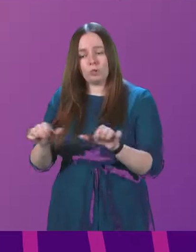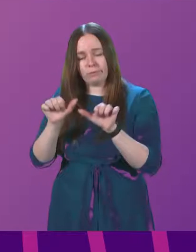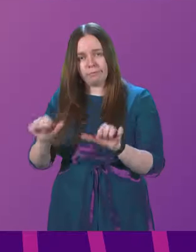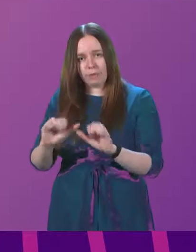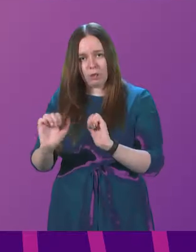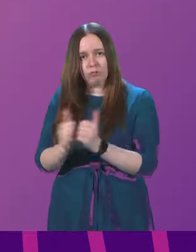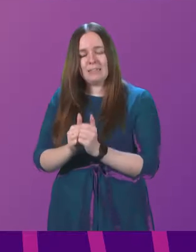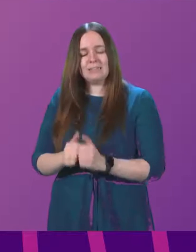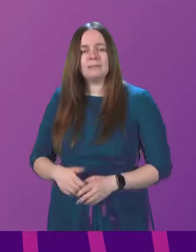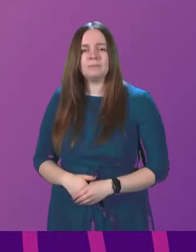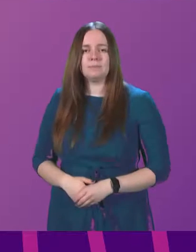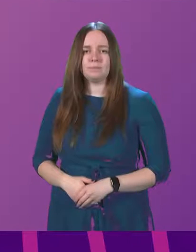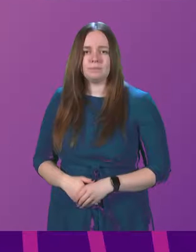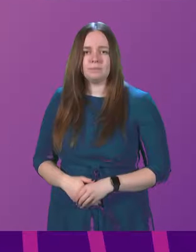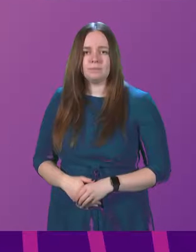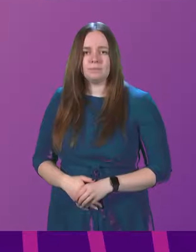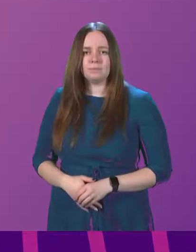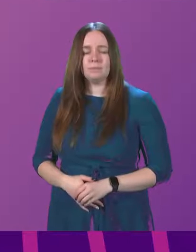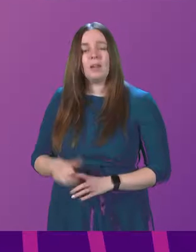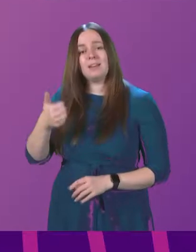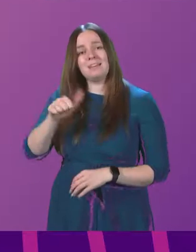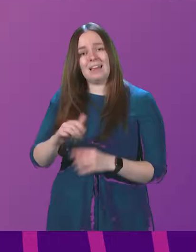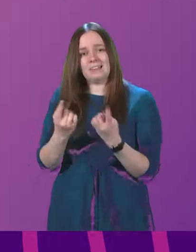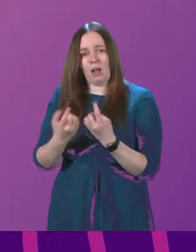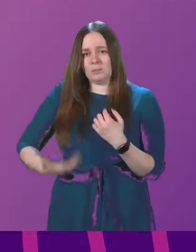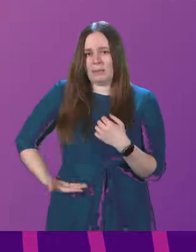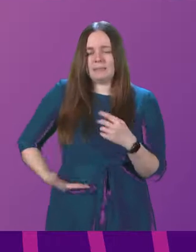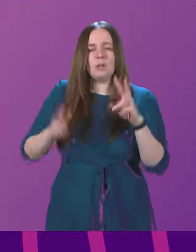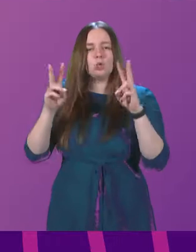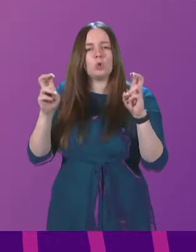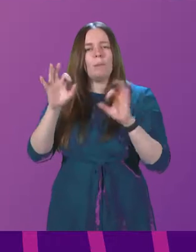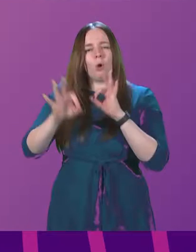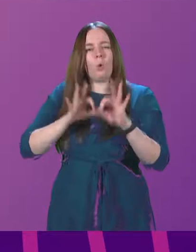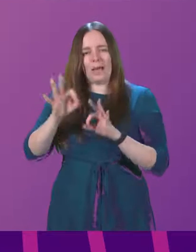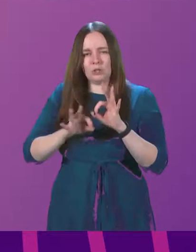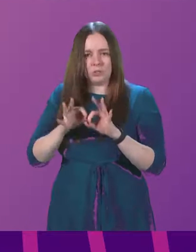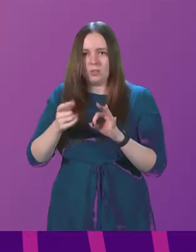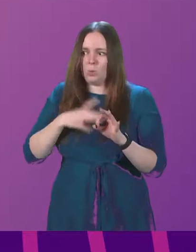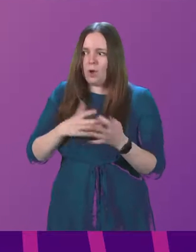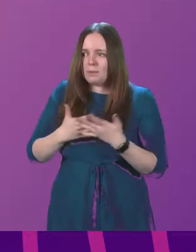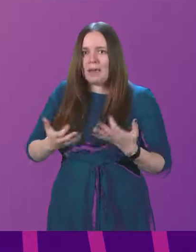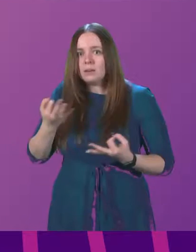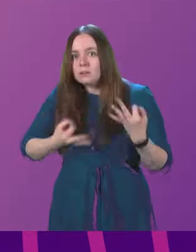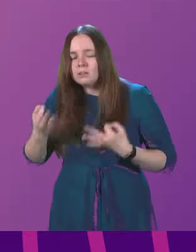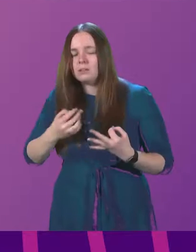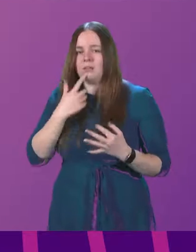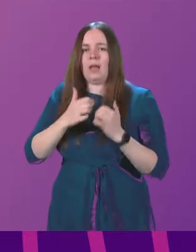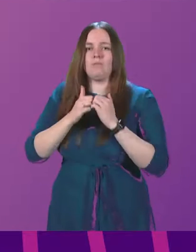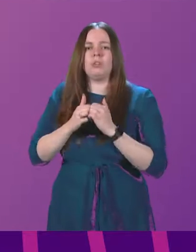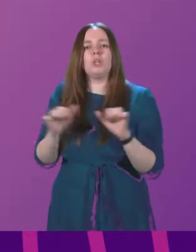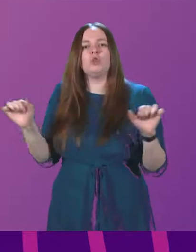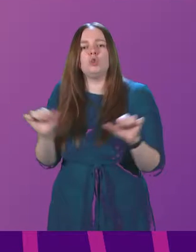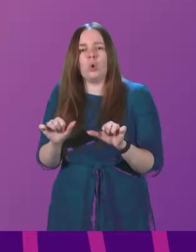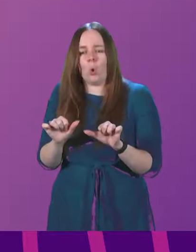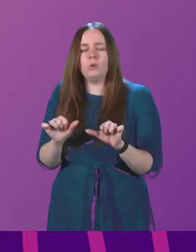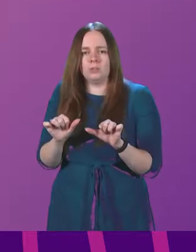agreed. The next item of business is topical questions. In order to get in as many questions as possible, I'd appreciate short and